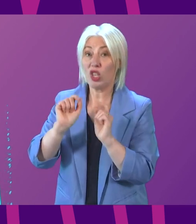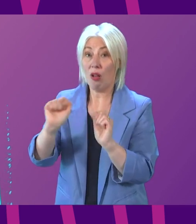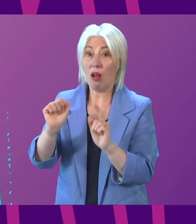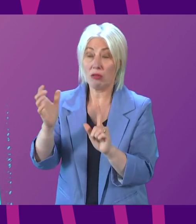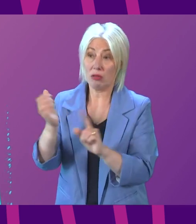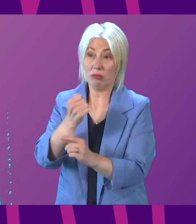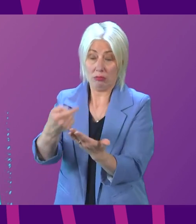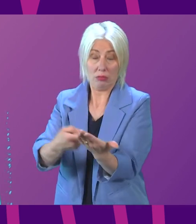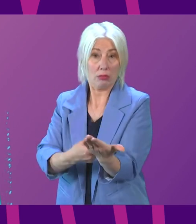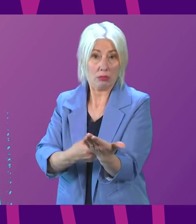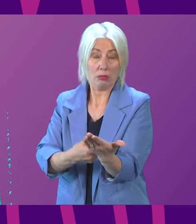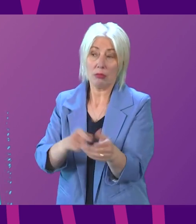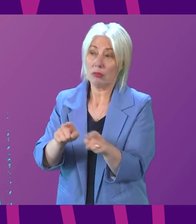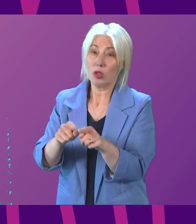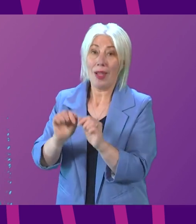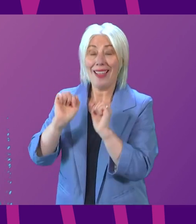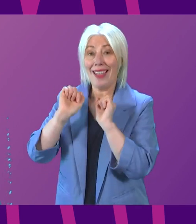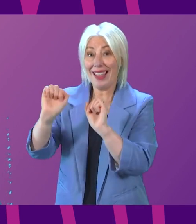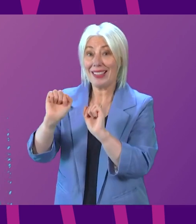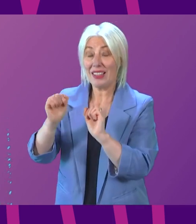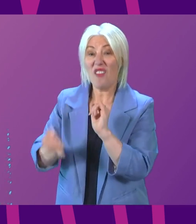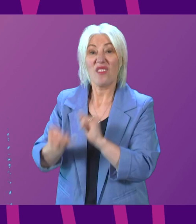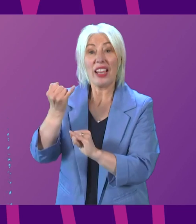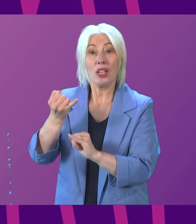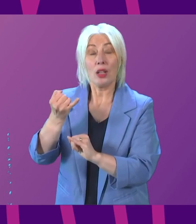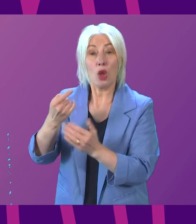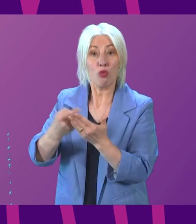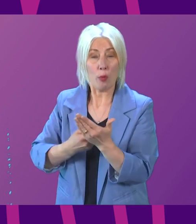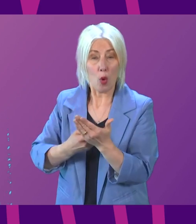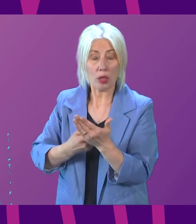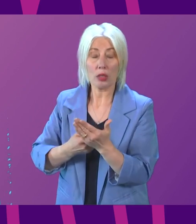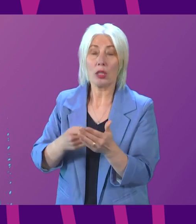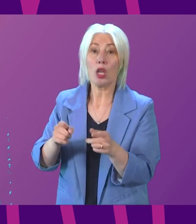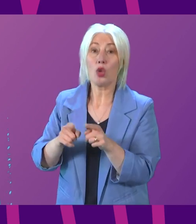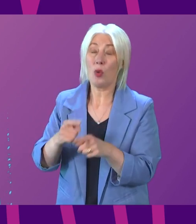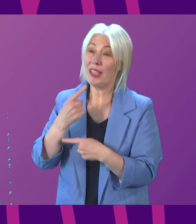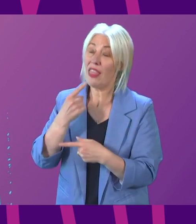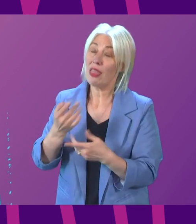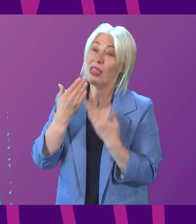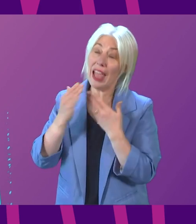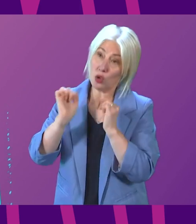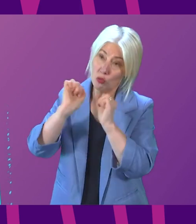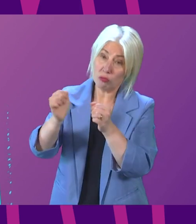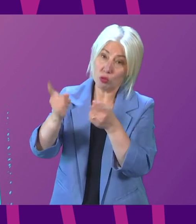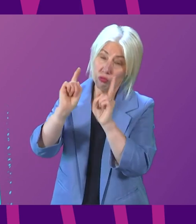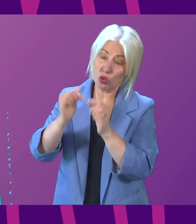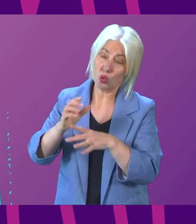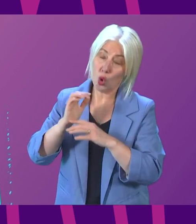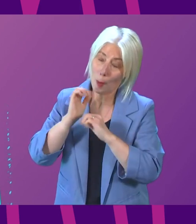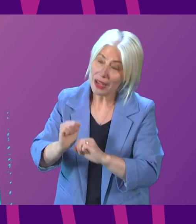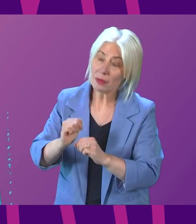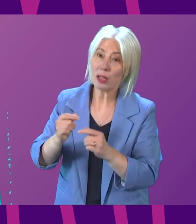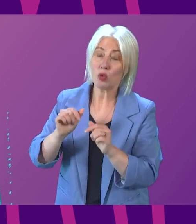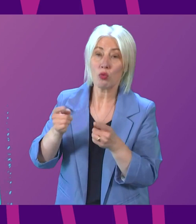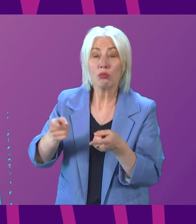outcome. Let me acknowledge, since this was his final report yesterday, want to acknowledge my thanks for his commitment during his time as Commissioner